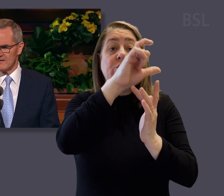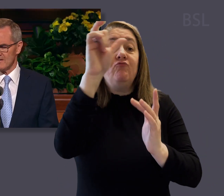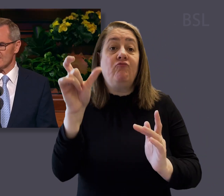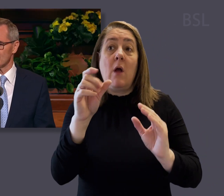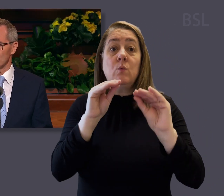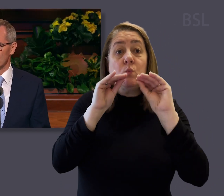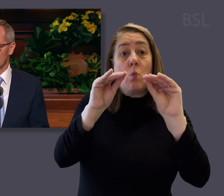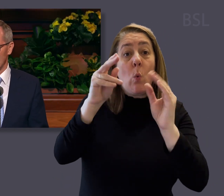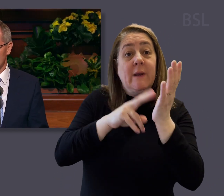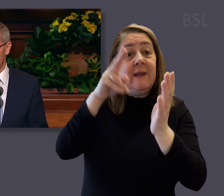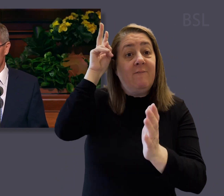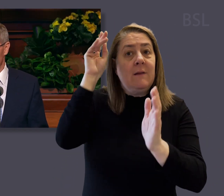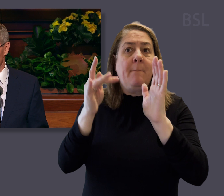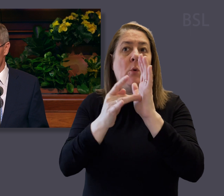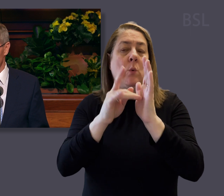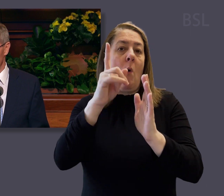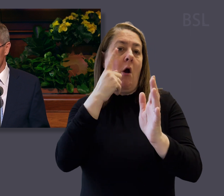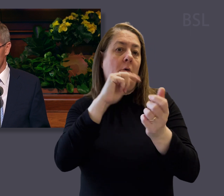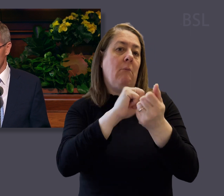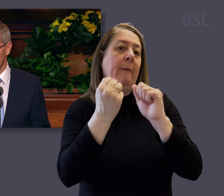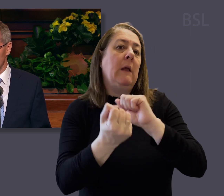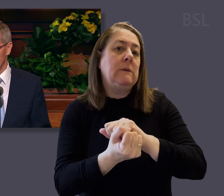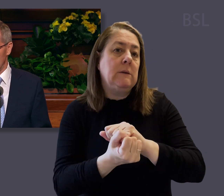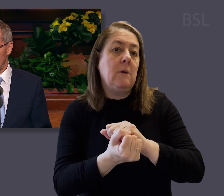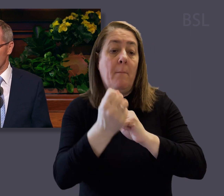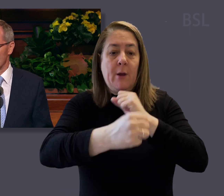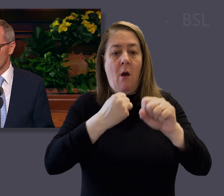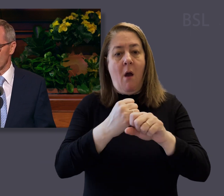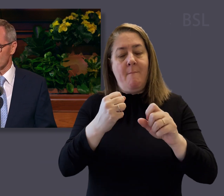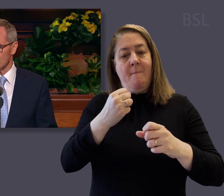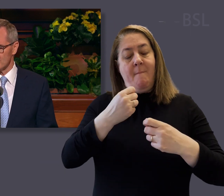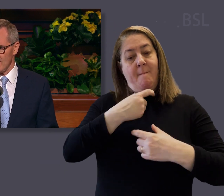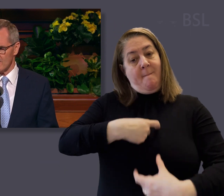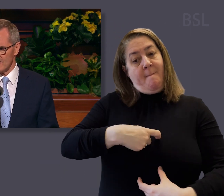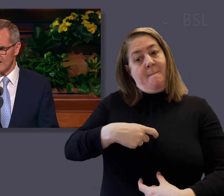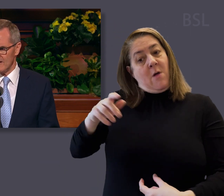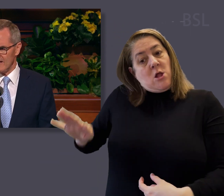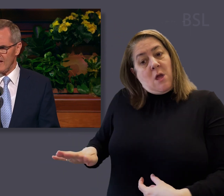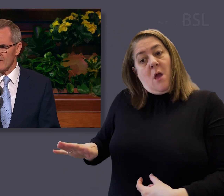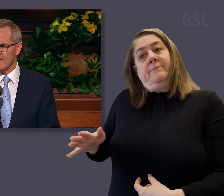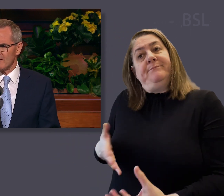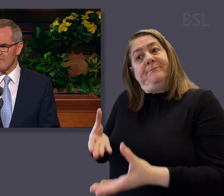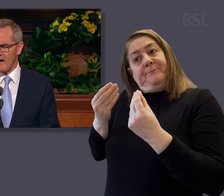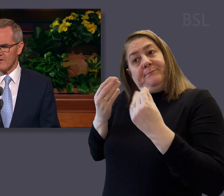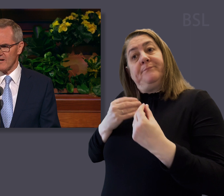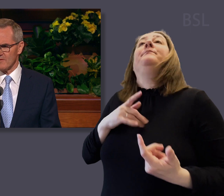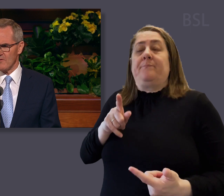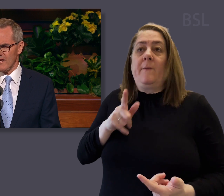Jesus taught the Nephites about the importance of repentance, about becoming as a little child, and the need to be baptized by one